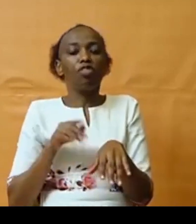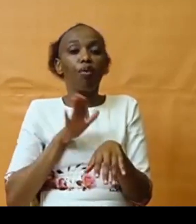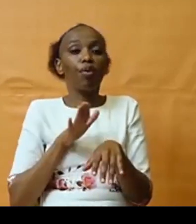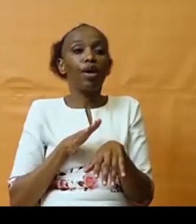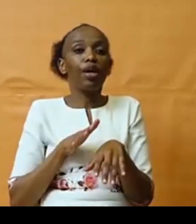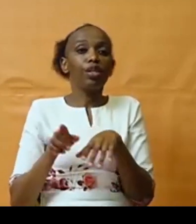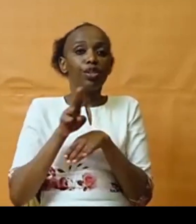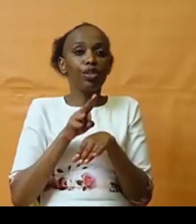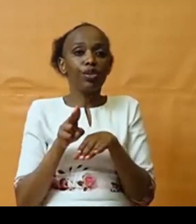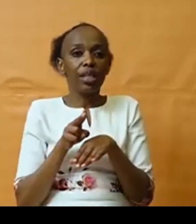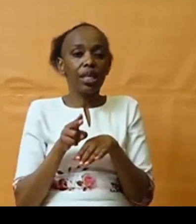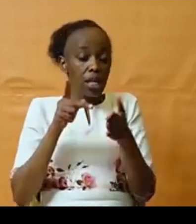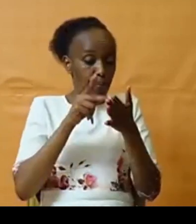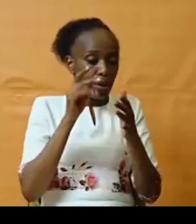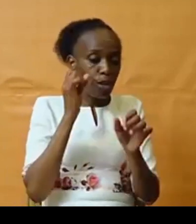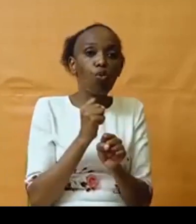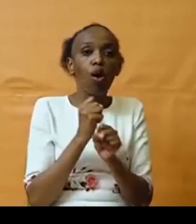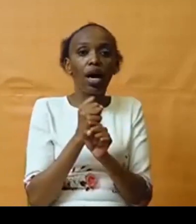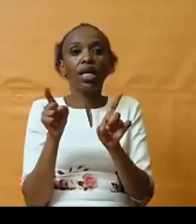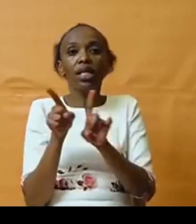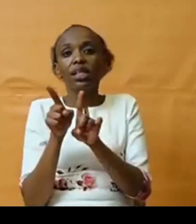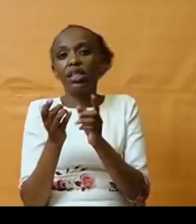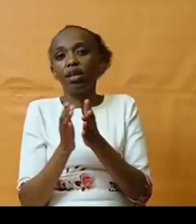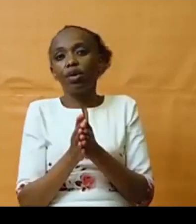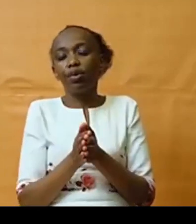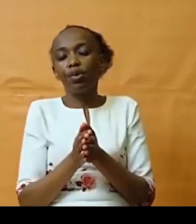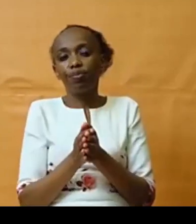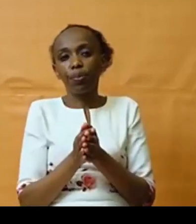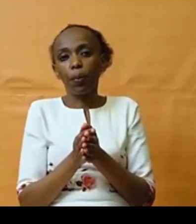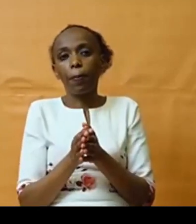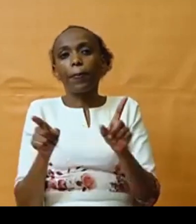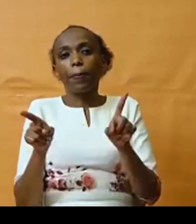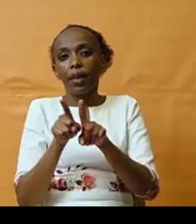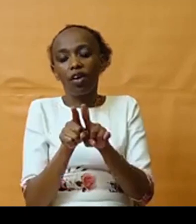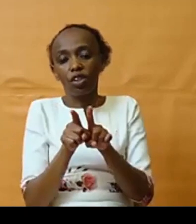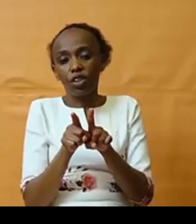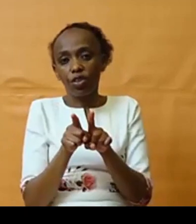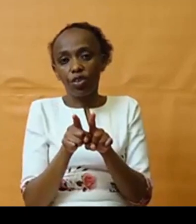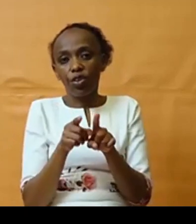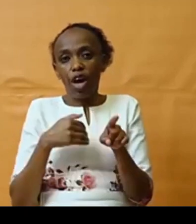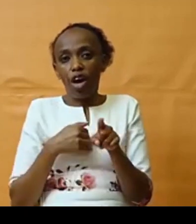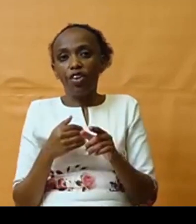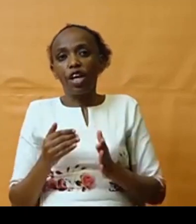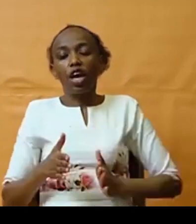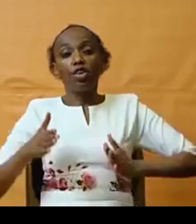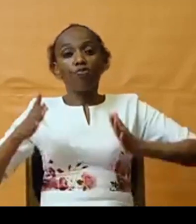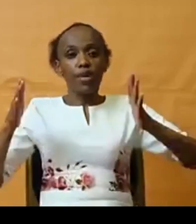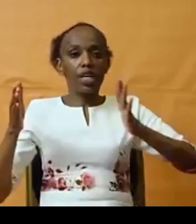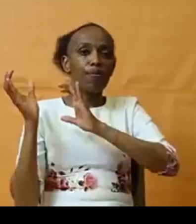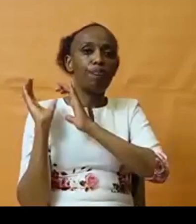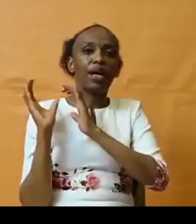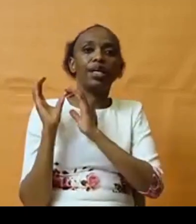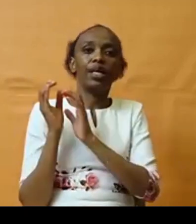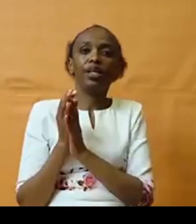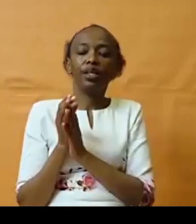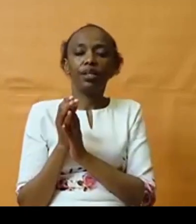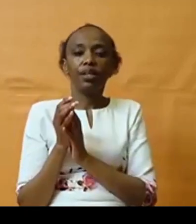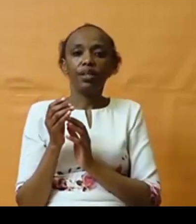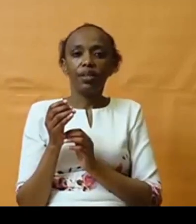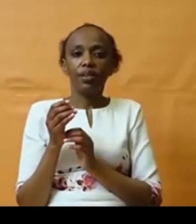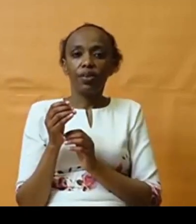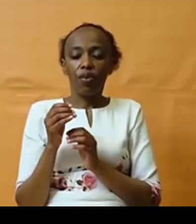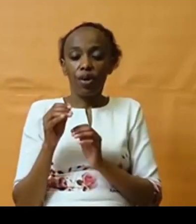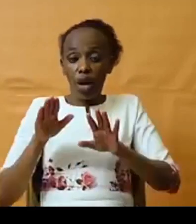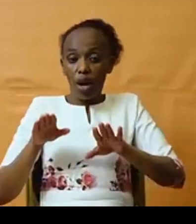paid work, and also putting a huge burden on the amount of